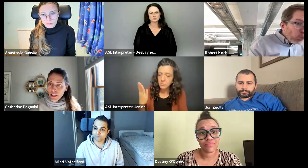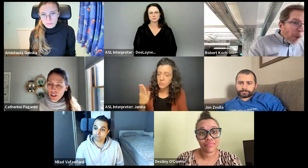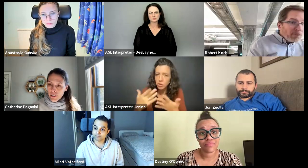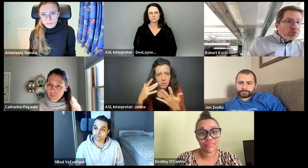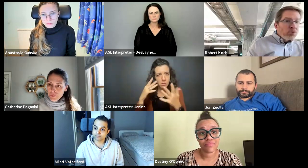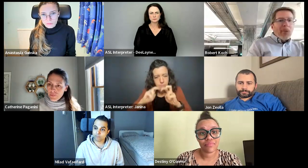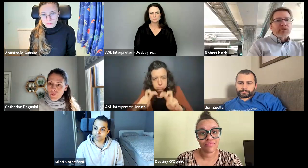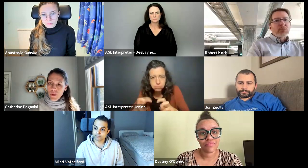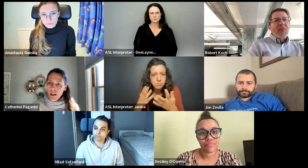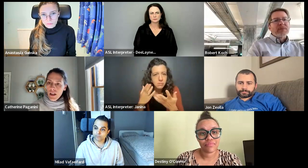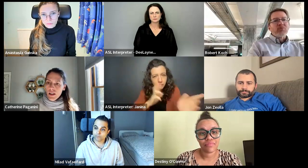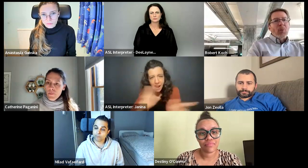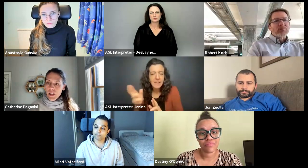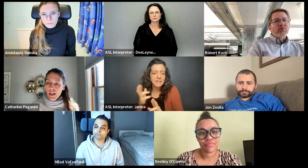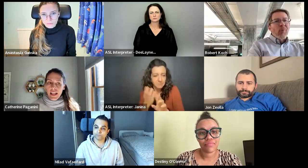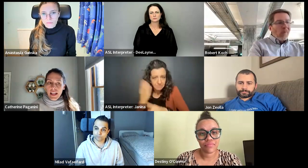it's really good.